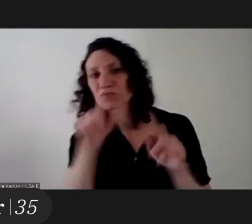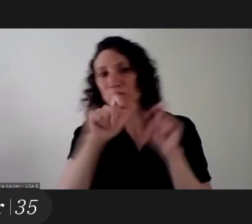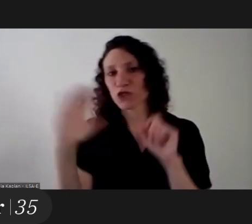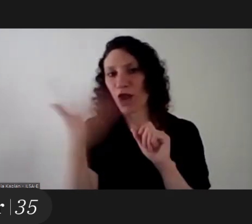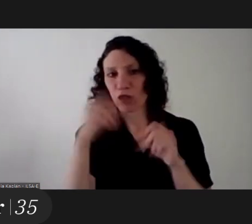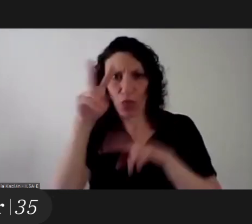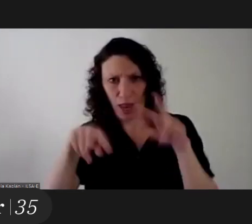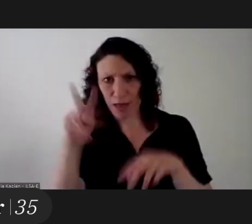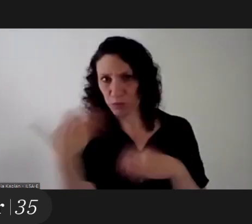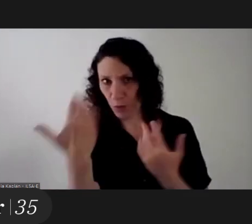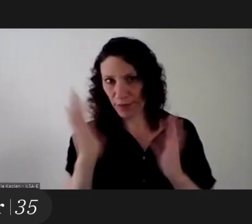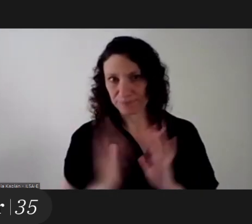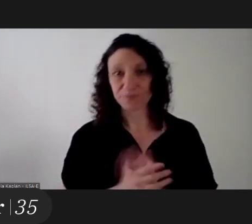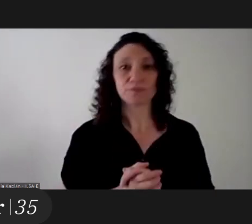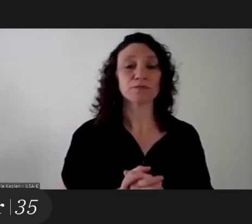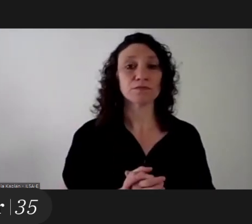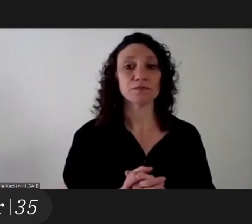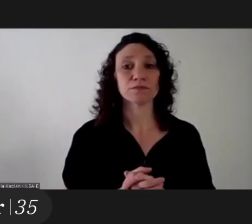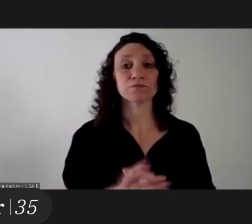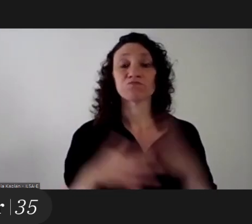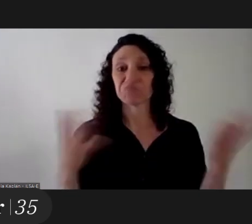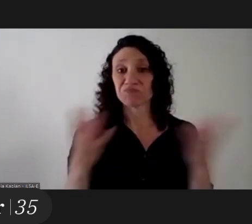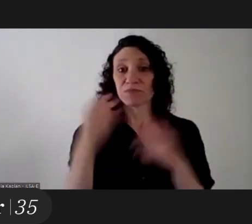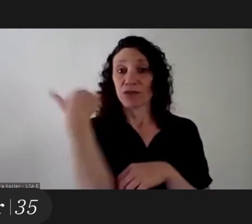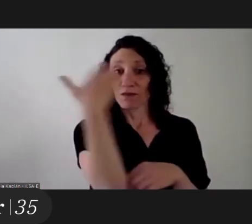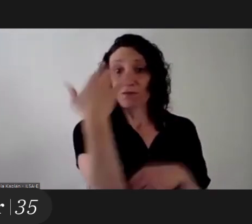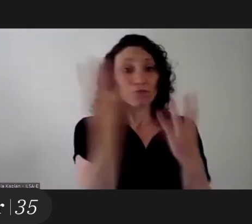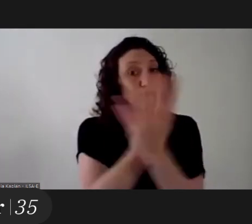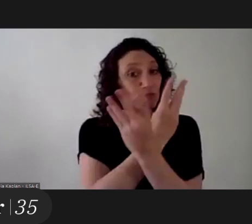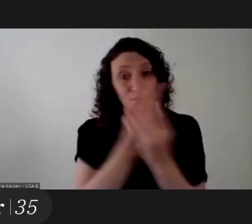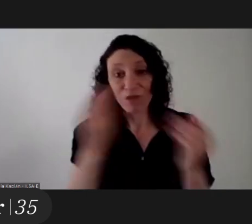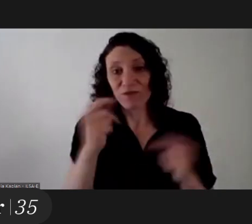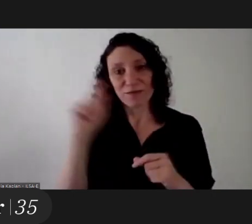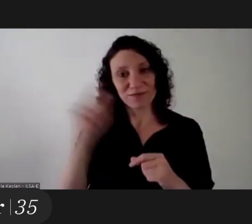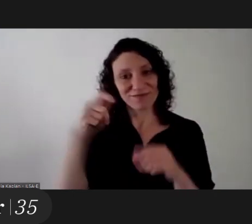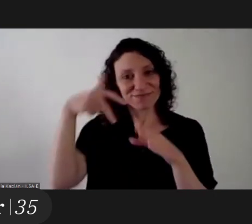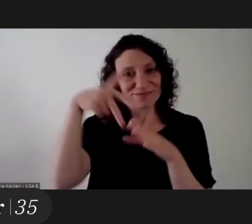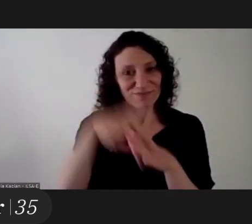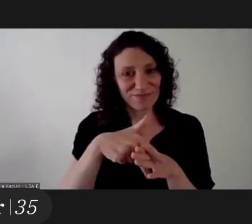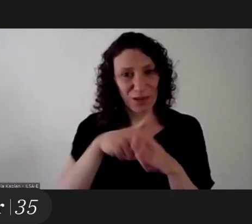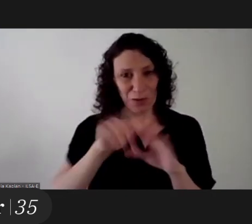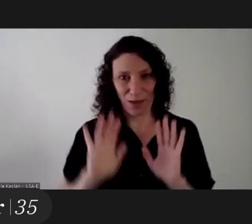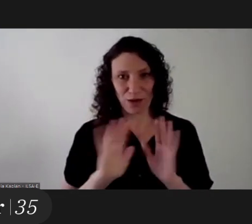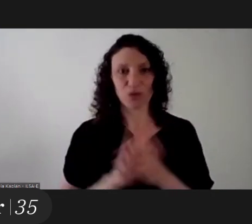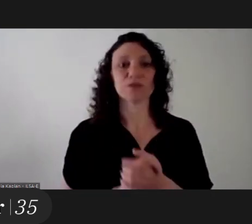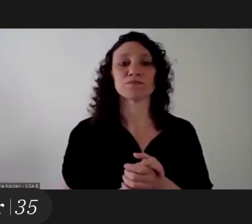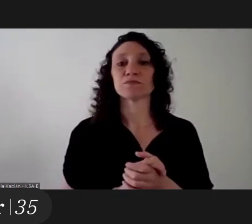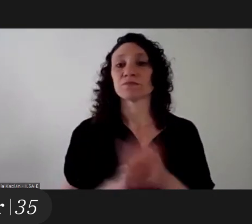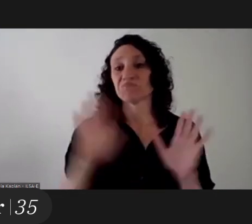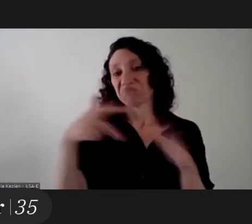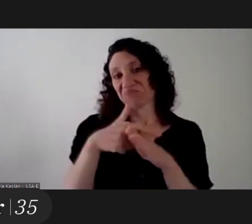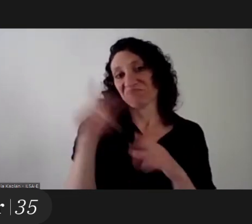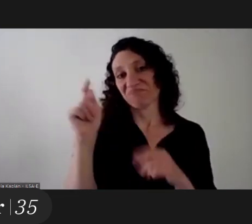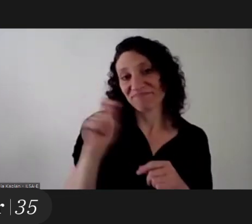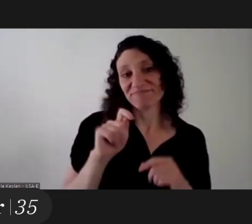sharing uh the uh information this way then we will take a break during the break where